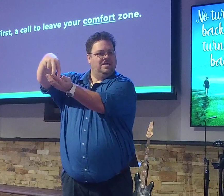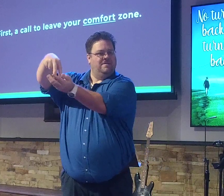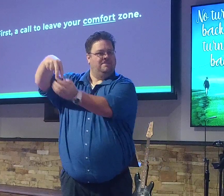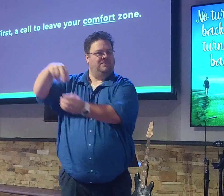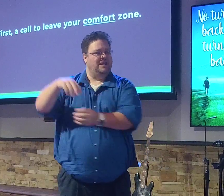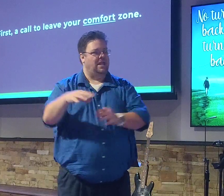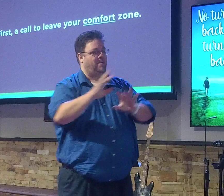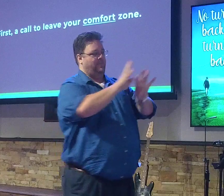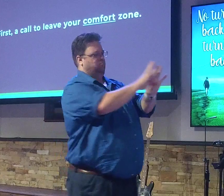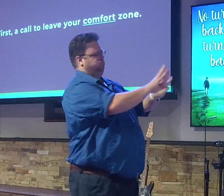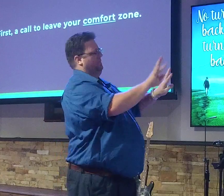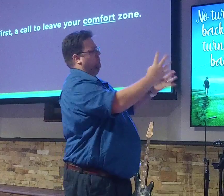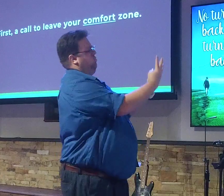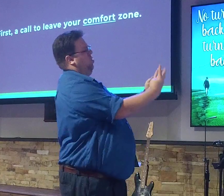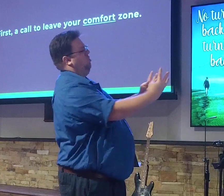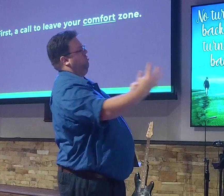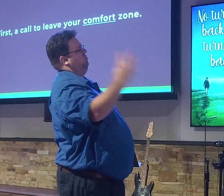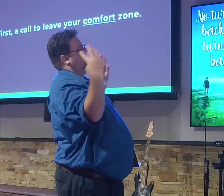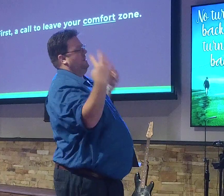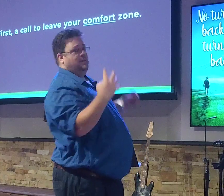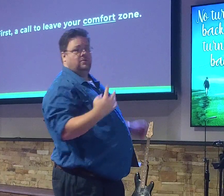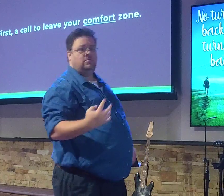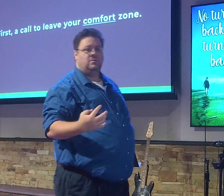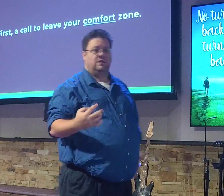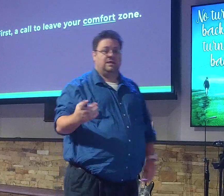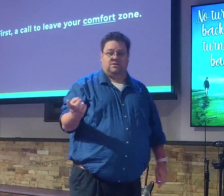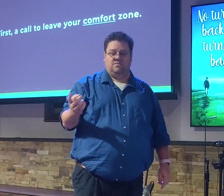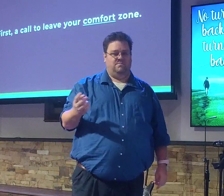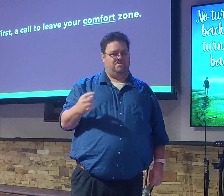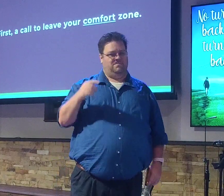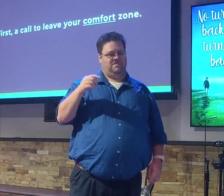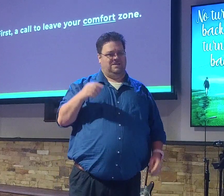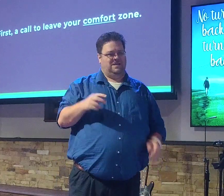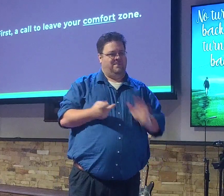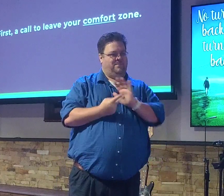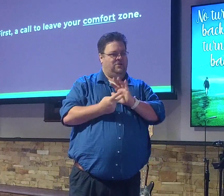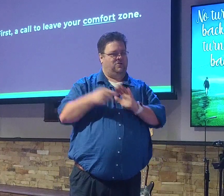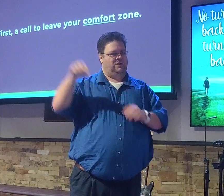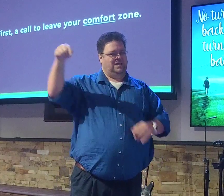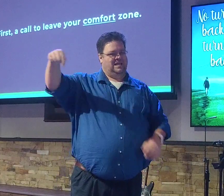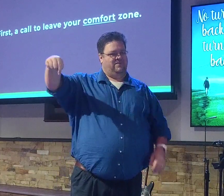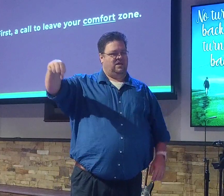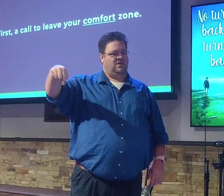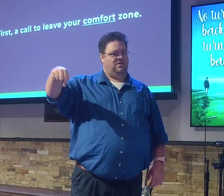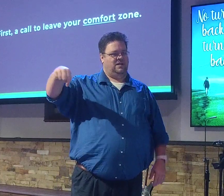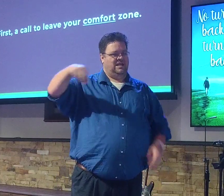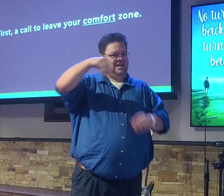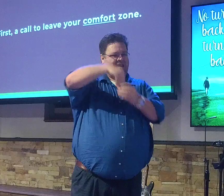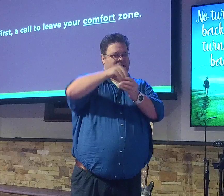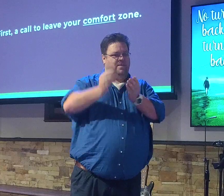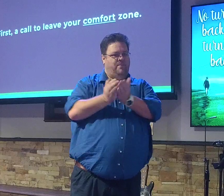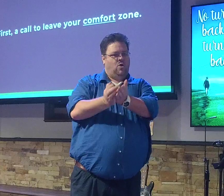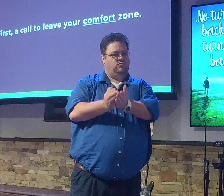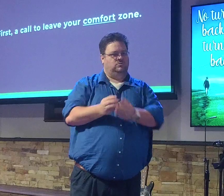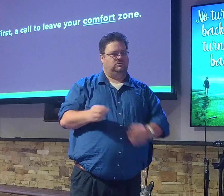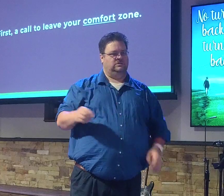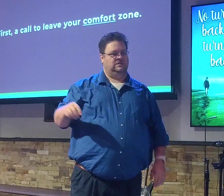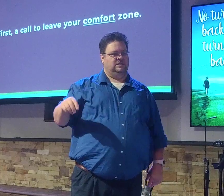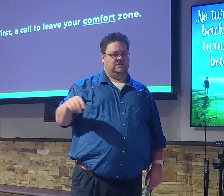said that. What do you think Peter is thinking when Jesus says, hey, Peter, I want you to take the ship out a little